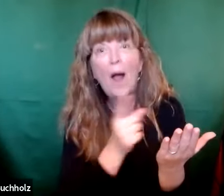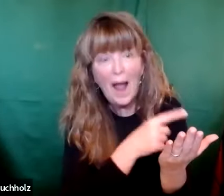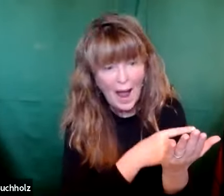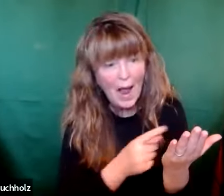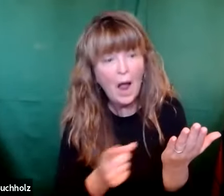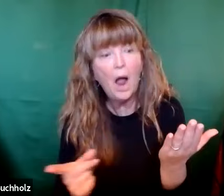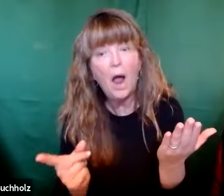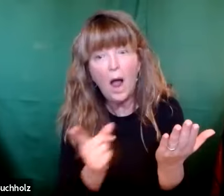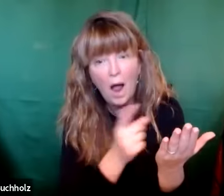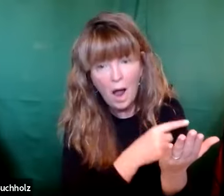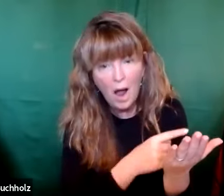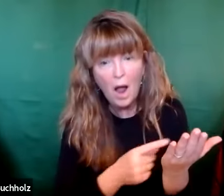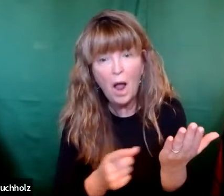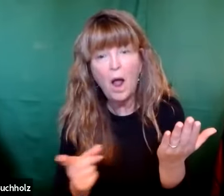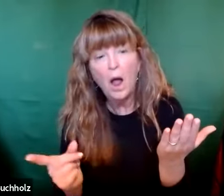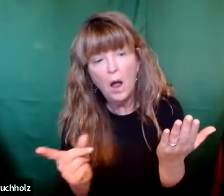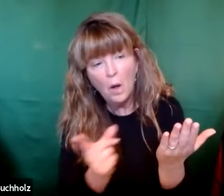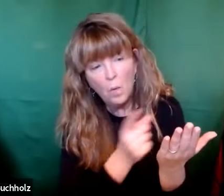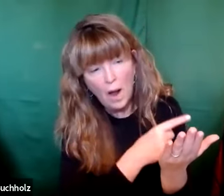to read all of God's story,